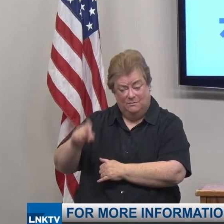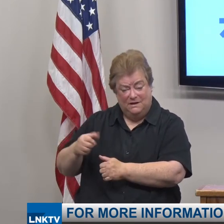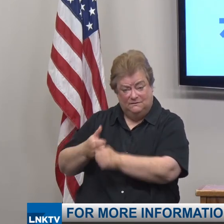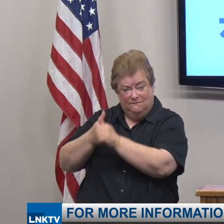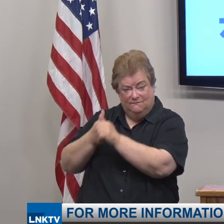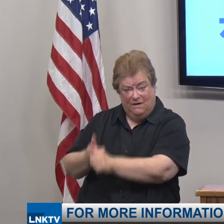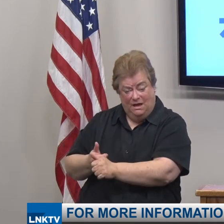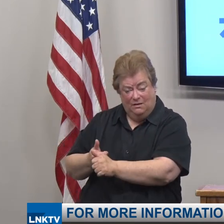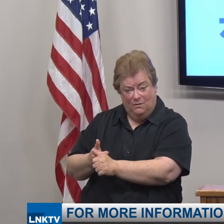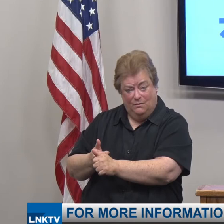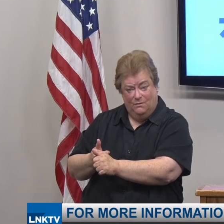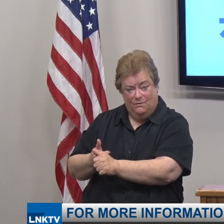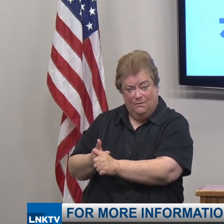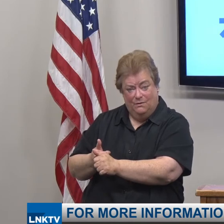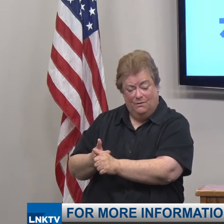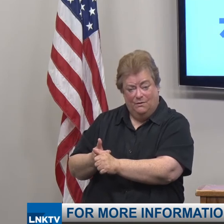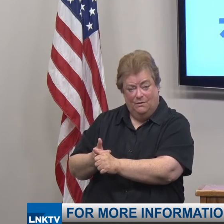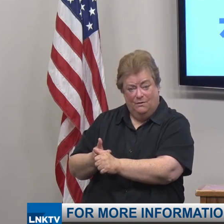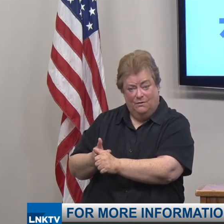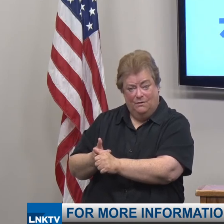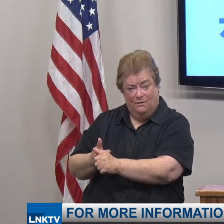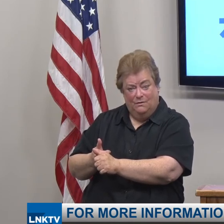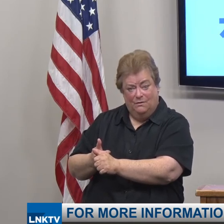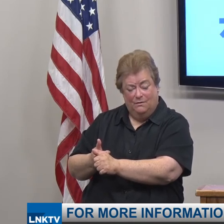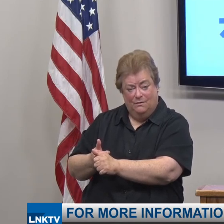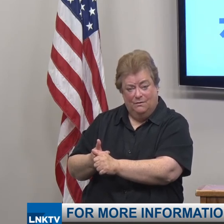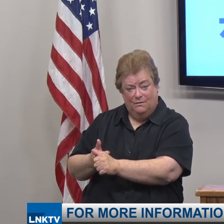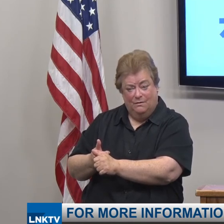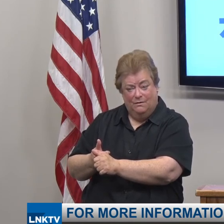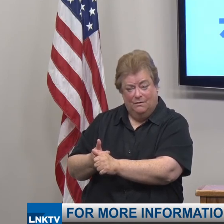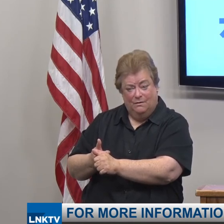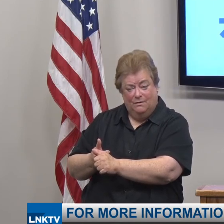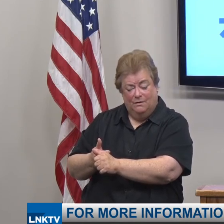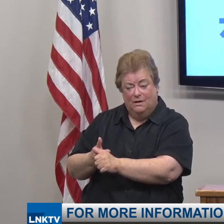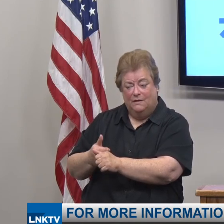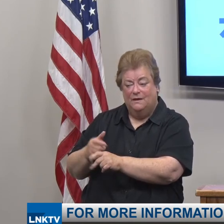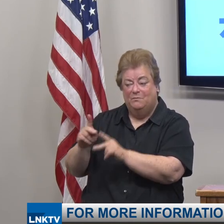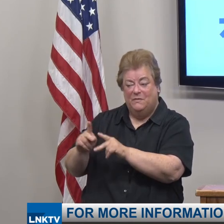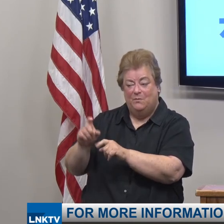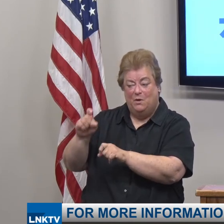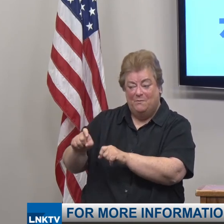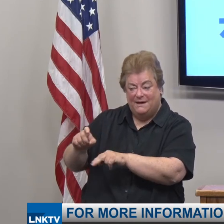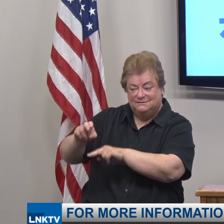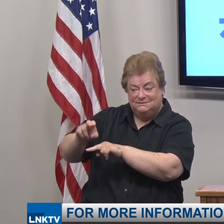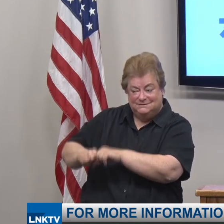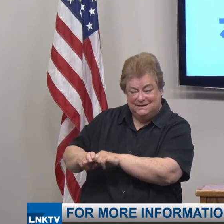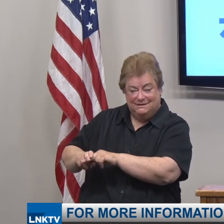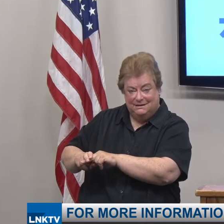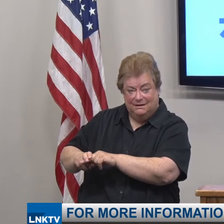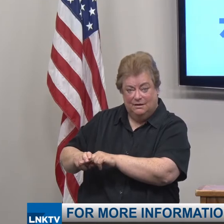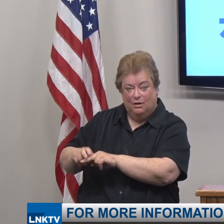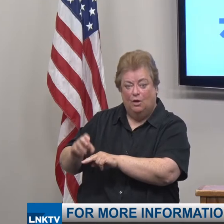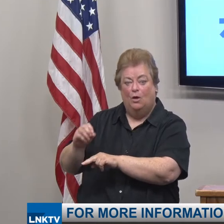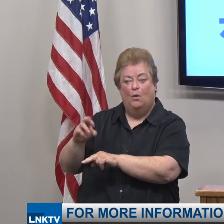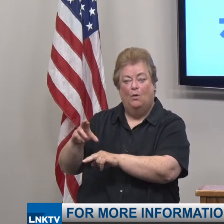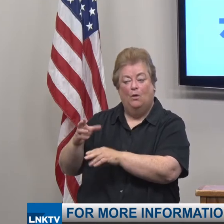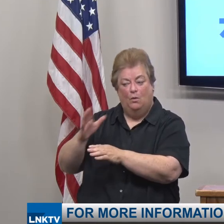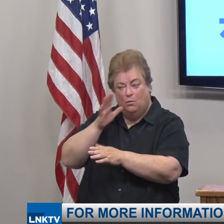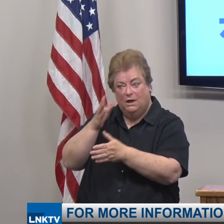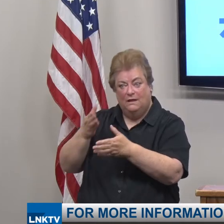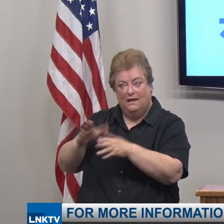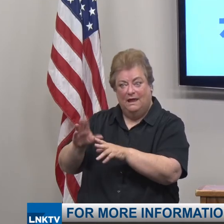by the people? People need to remain seated rules or would people be able to stand and